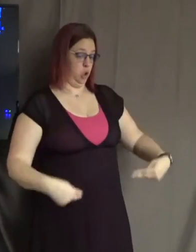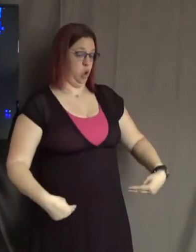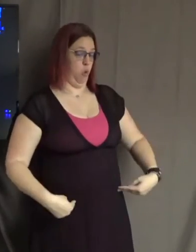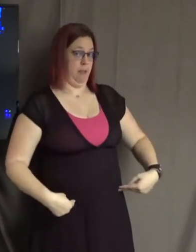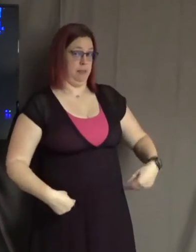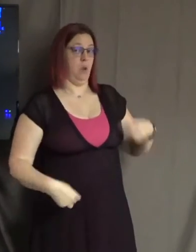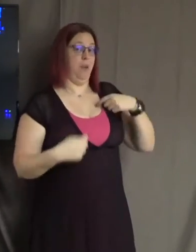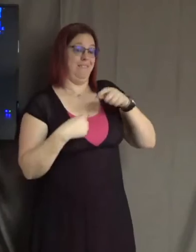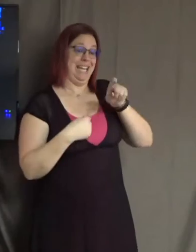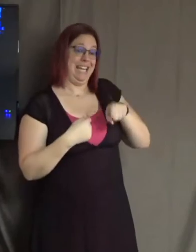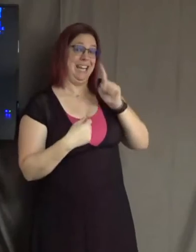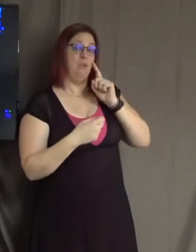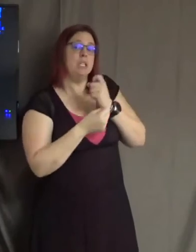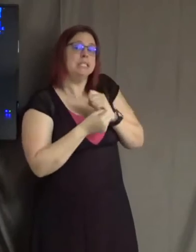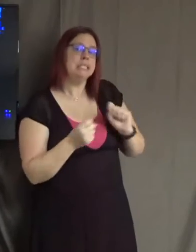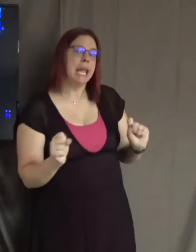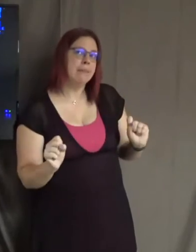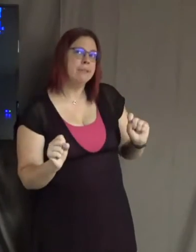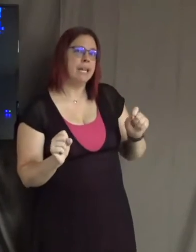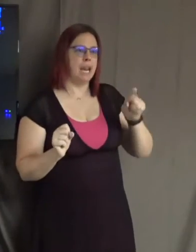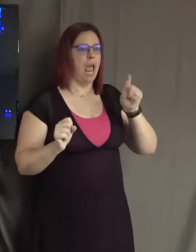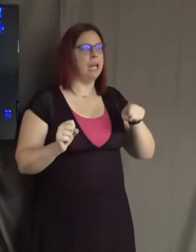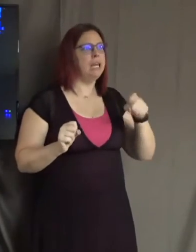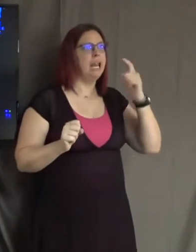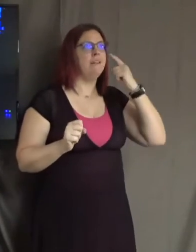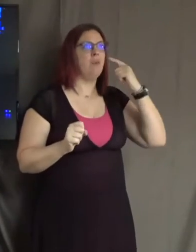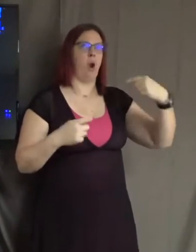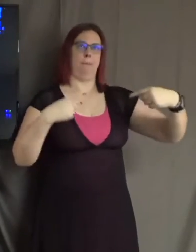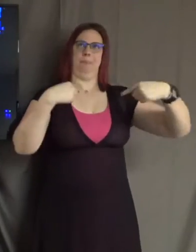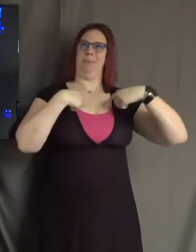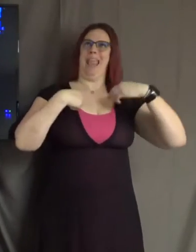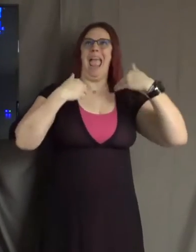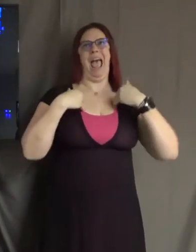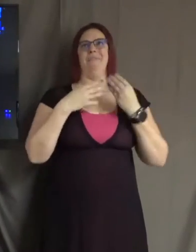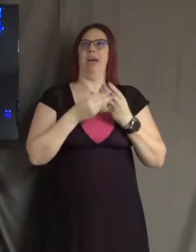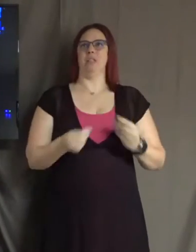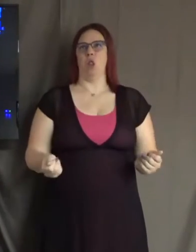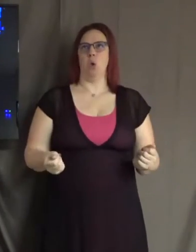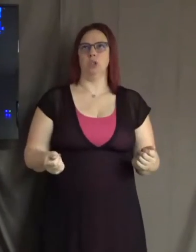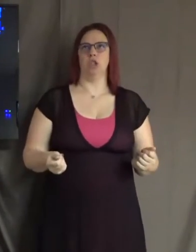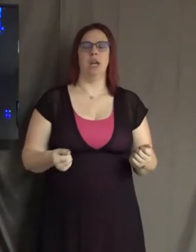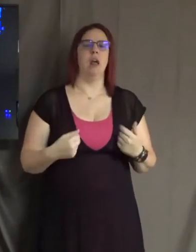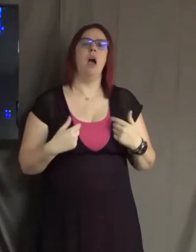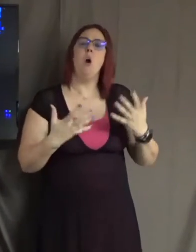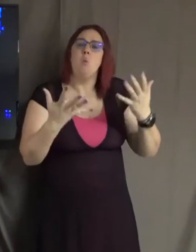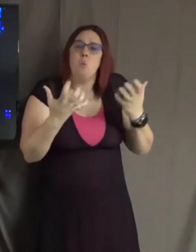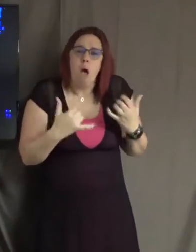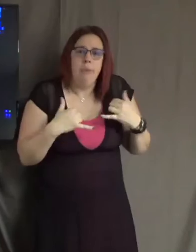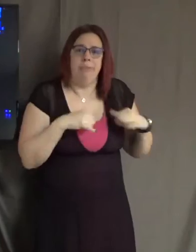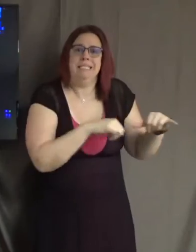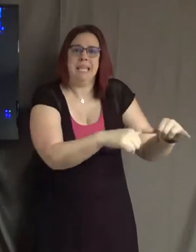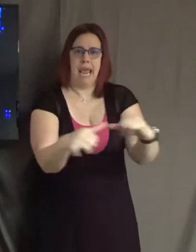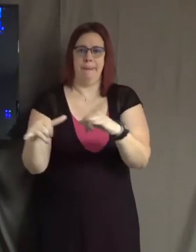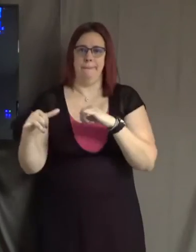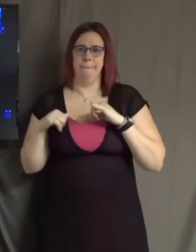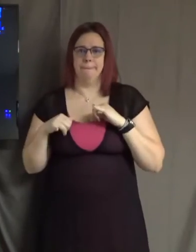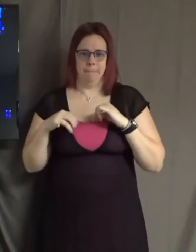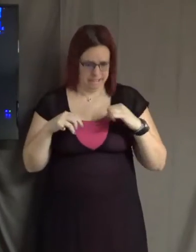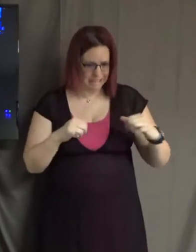out of a need for thinking we've got the solutions, want people to do things the same way as us. And so we get kind of